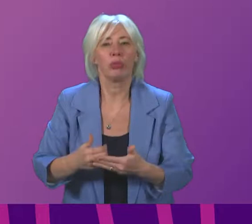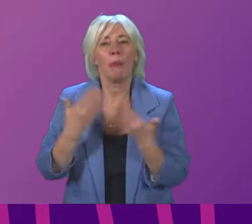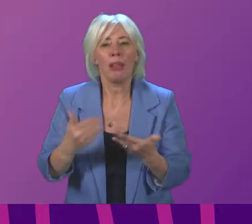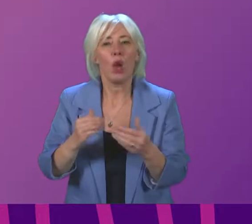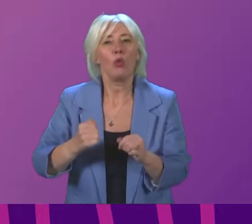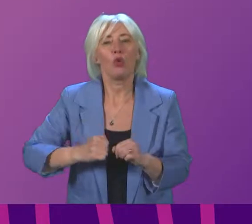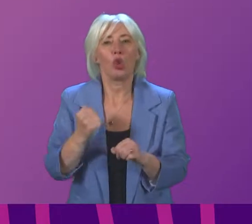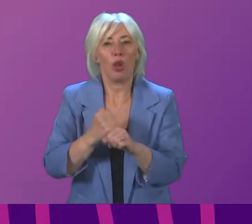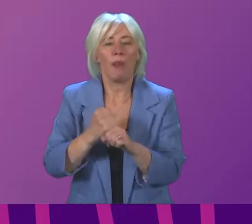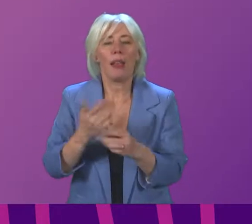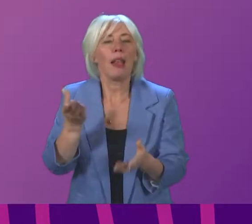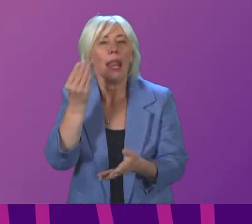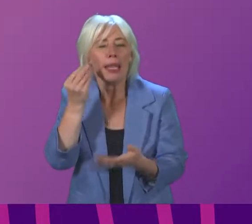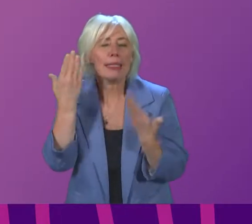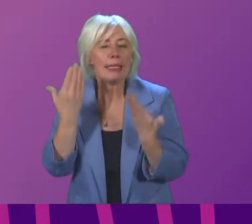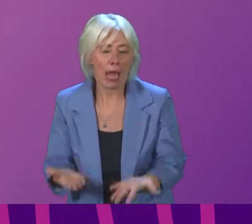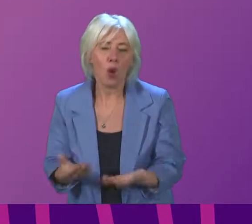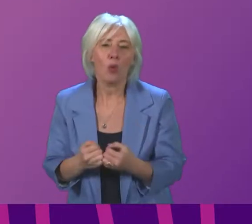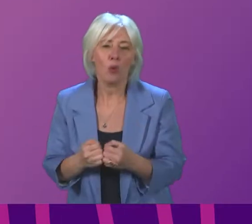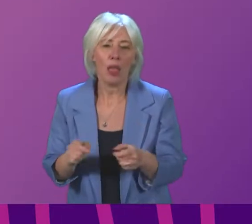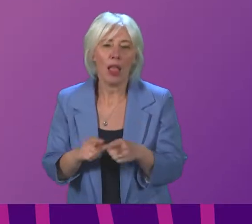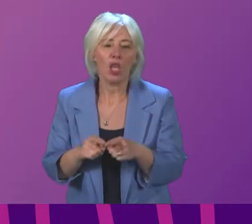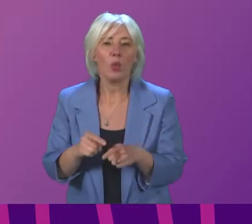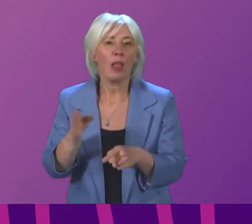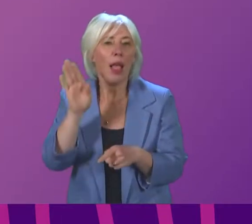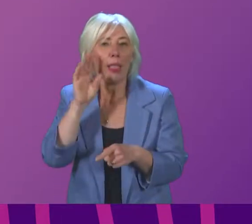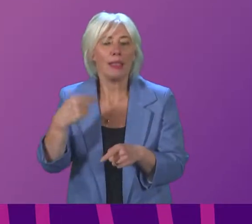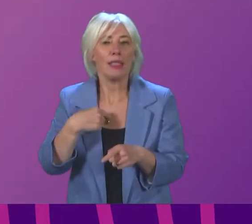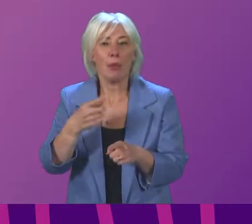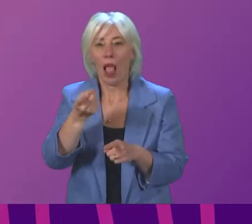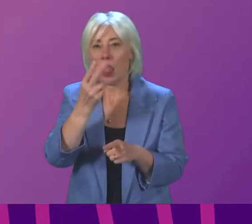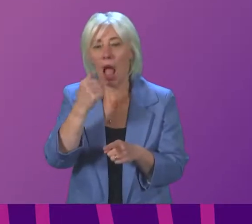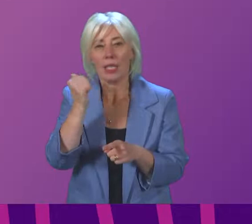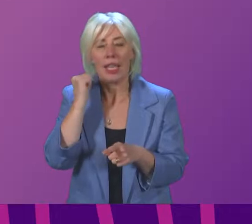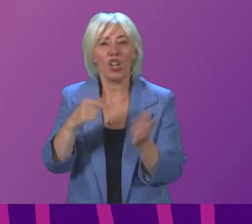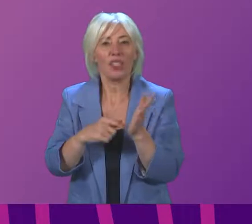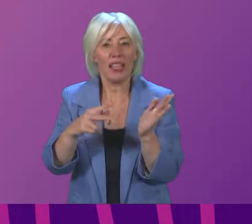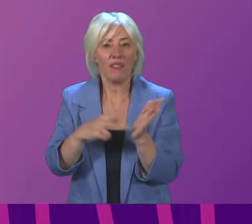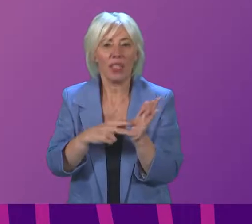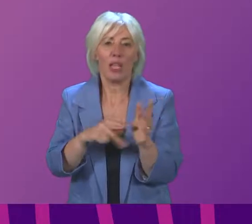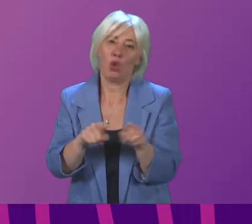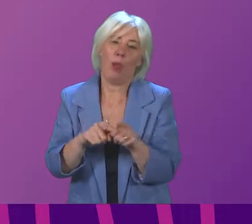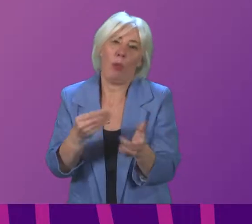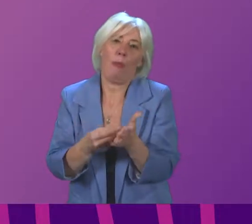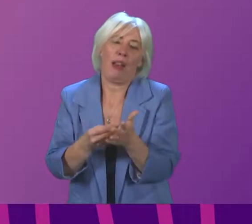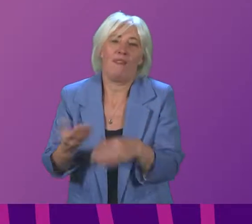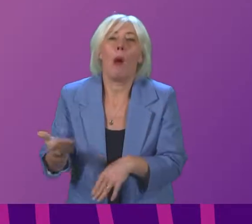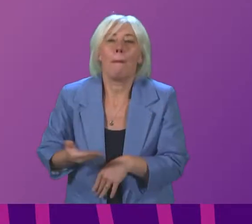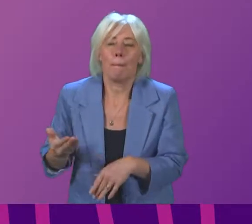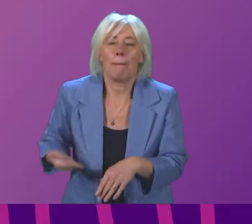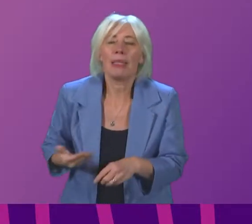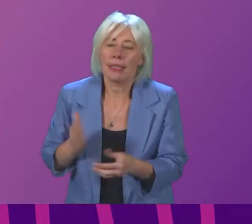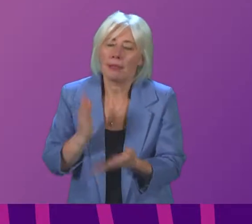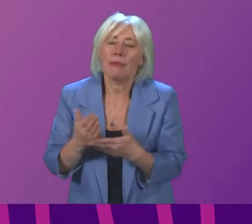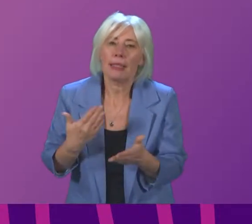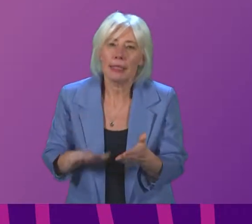to listening now. And it's great the First Minister listened to me on telly last night and found money for businesses that was much needed. I also asked